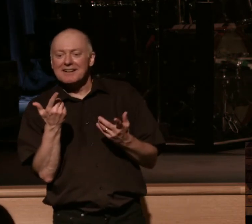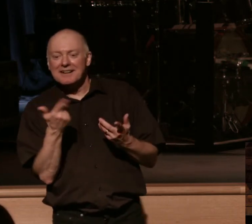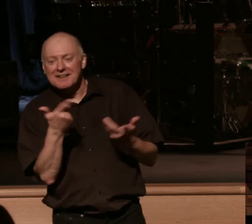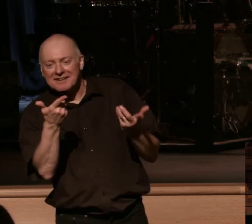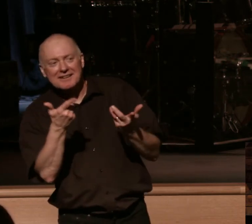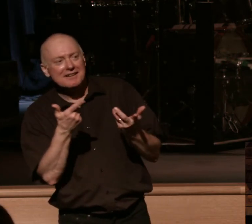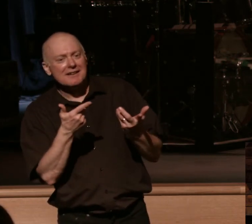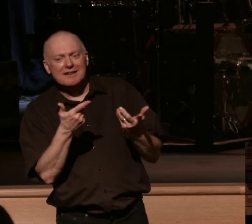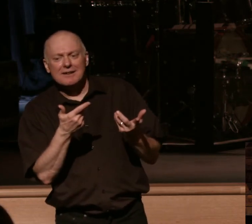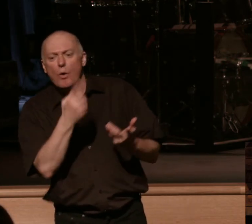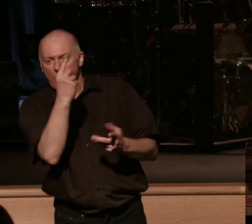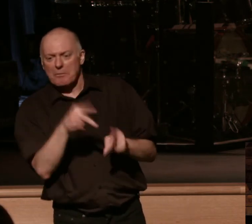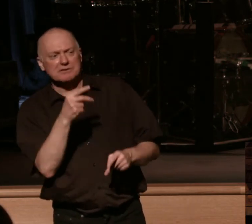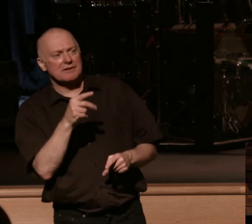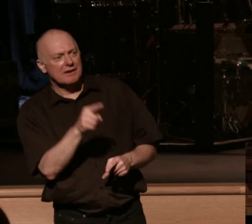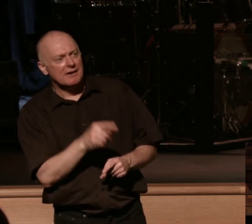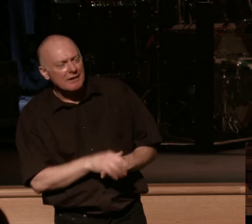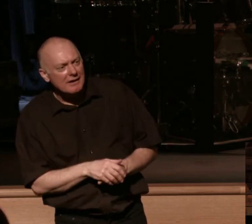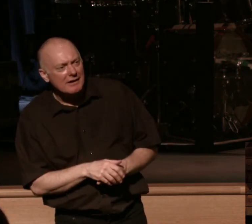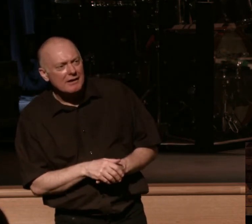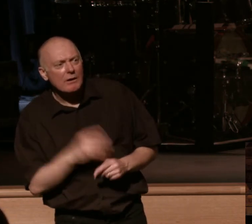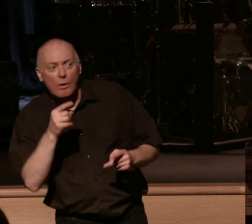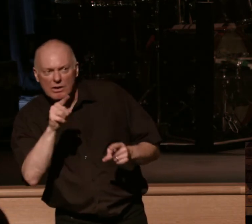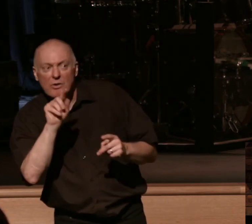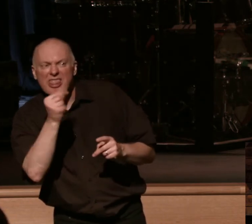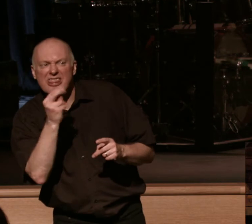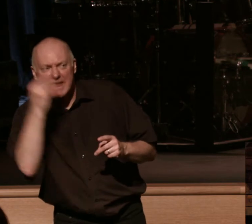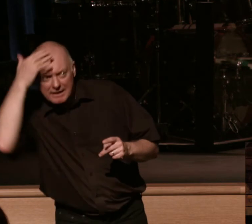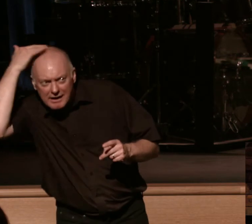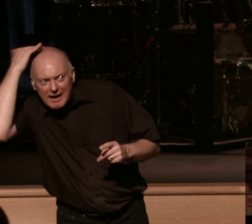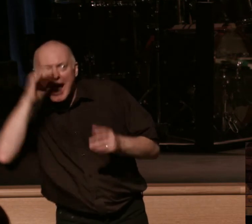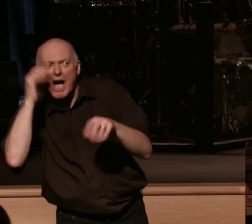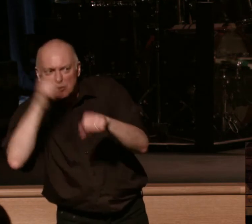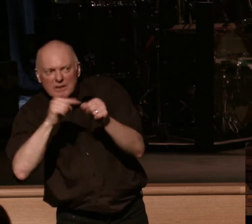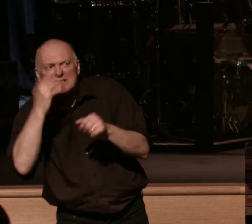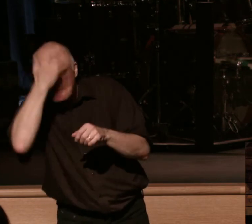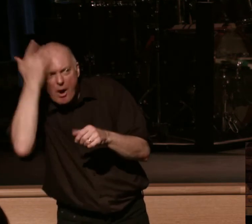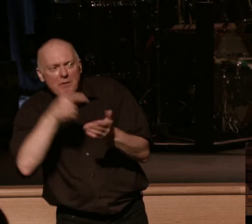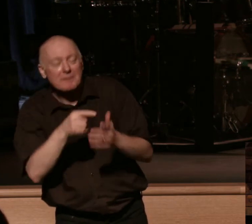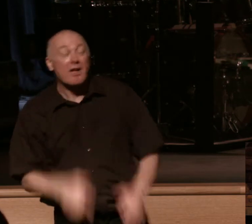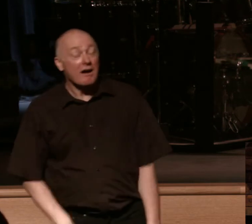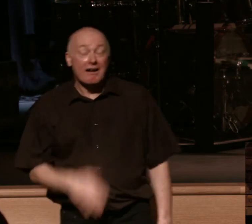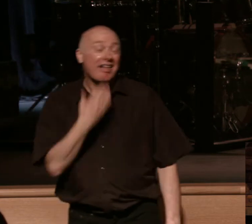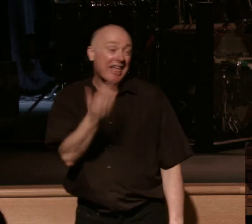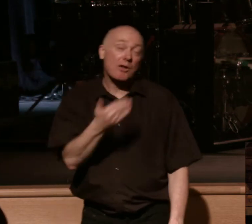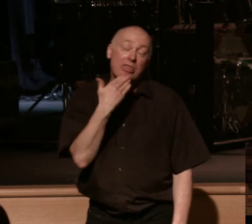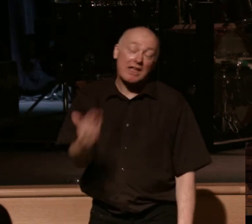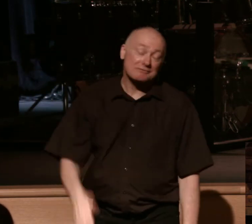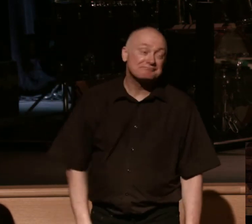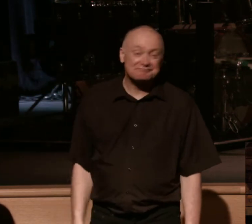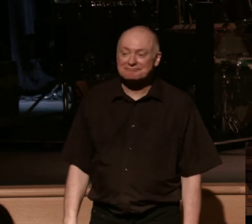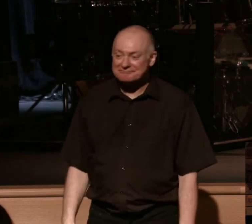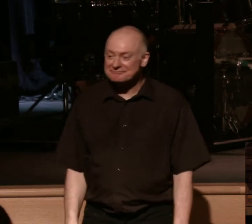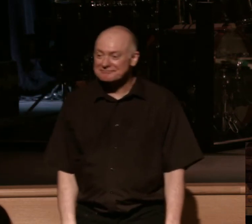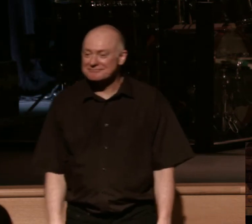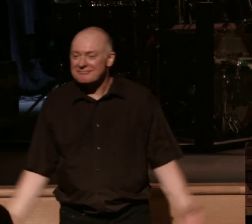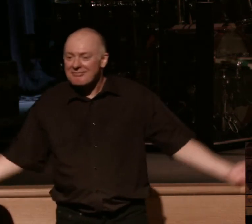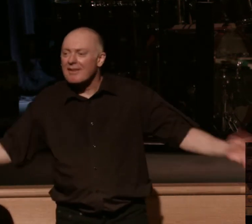you know came up to me and said well you're really thinning out on top of your head there man this is a guy from our church I'm like thanks a lot man thanks a lot alright yeah but listen I'm